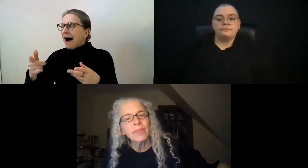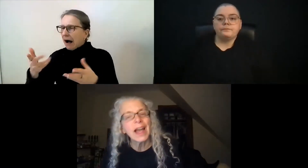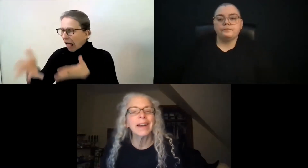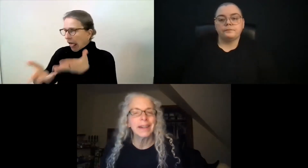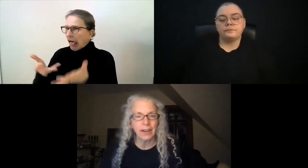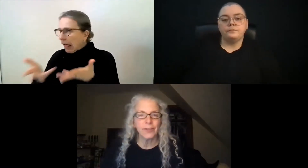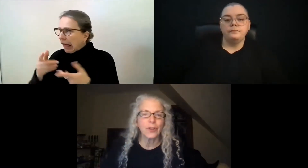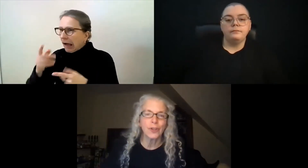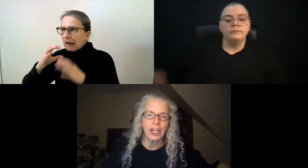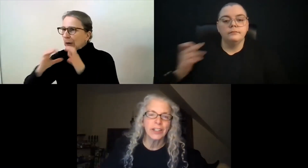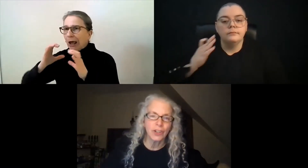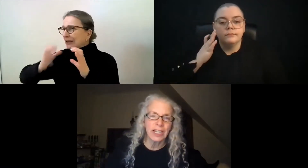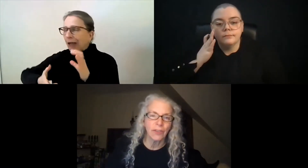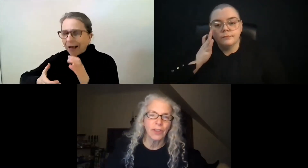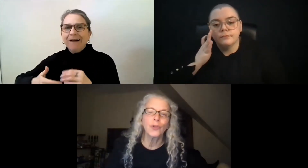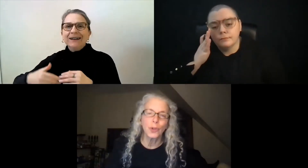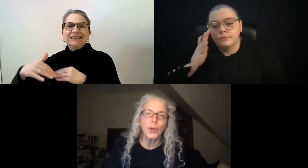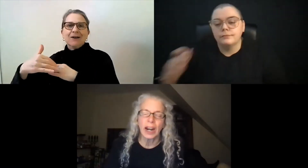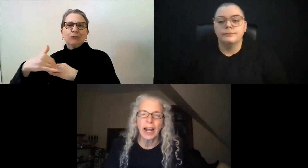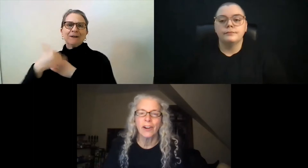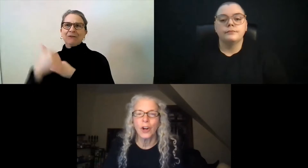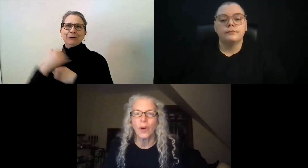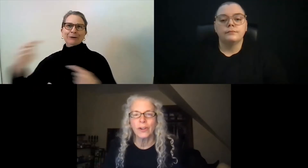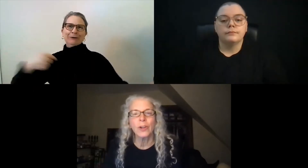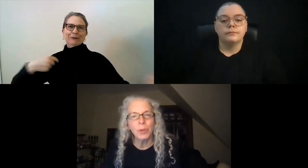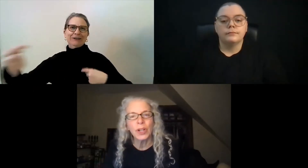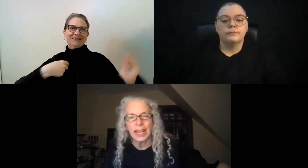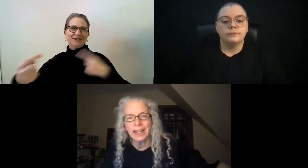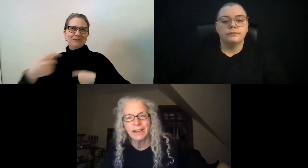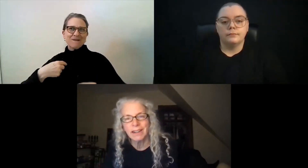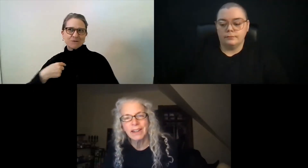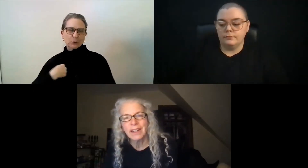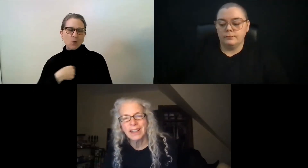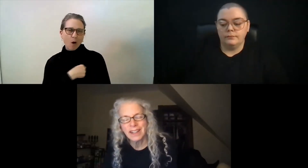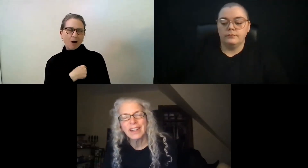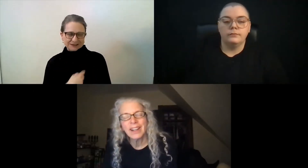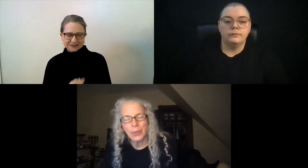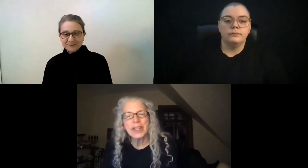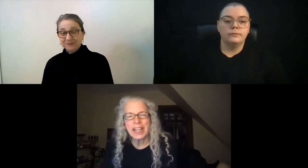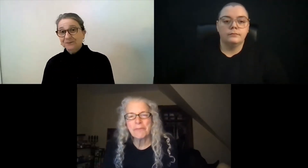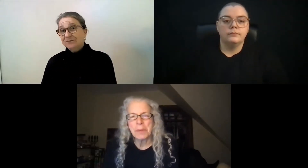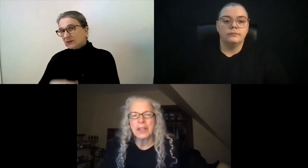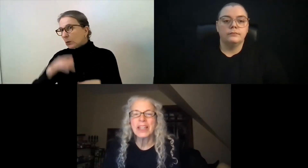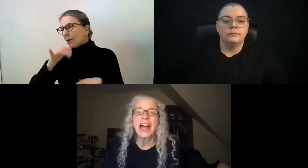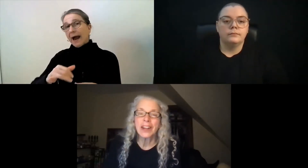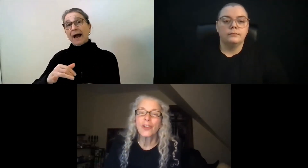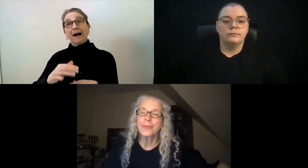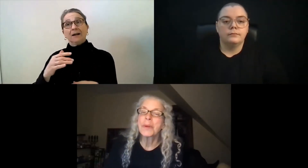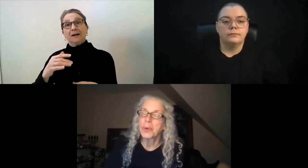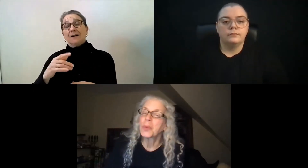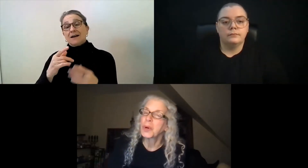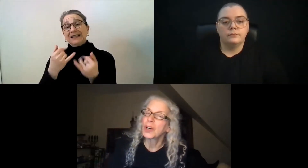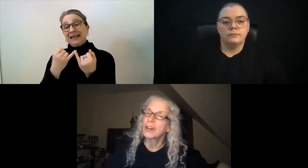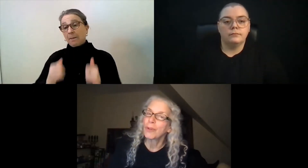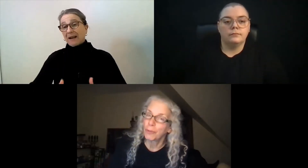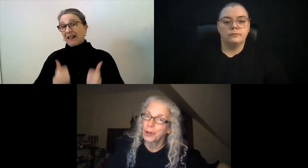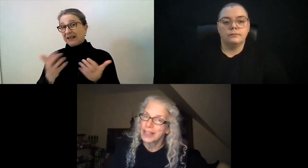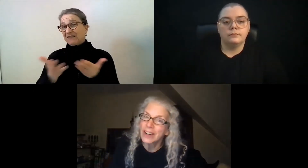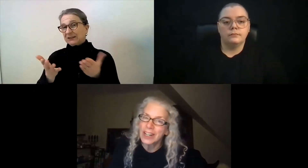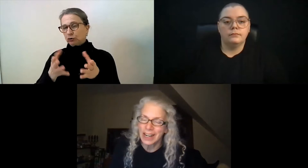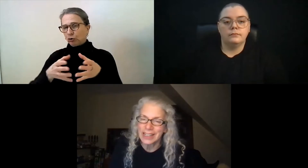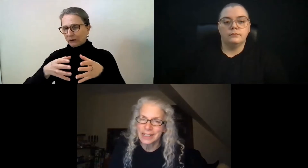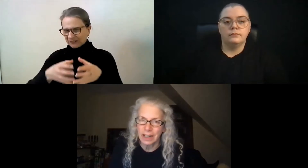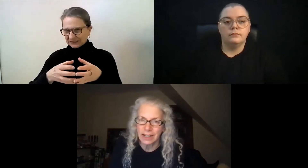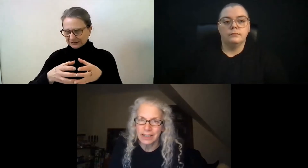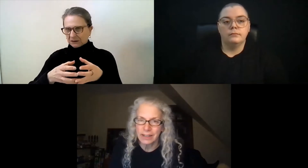non-deaf associations out there who do not know how to communicate with deaf people. A lot of those people were referring